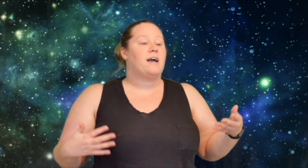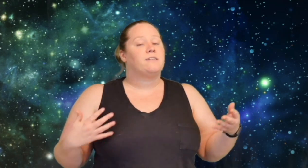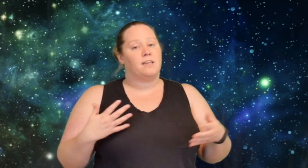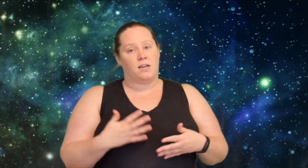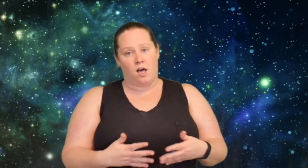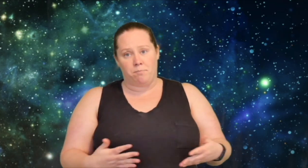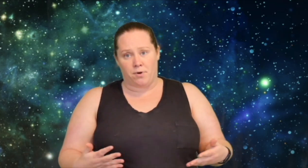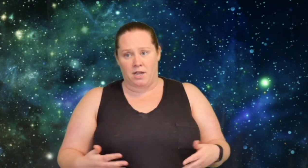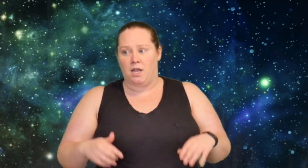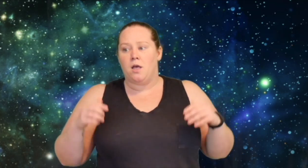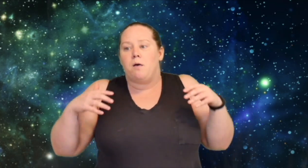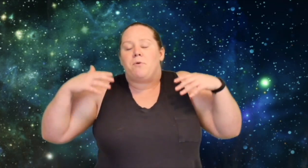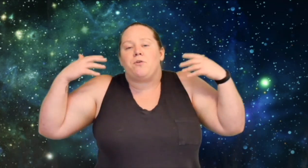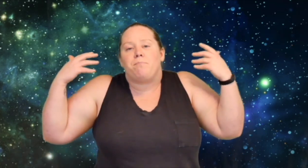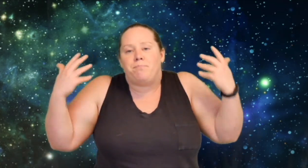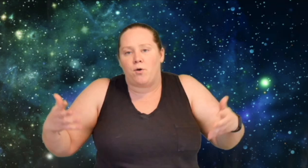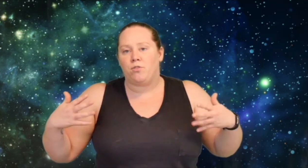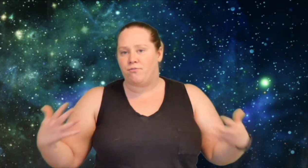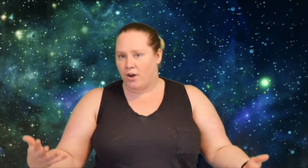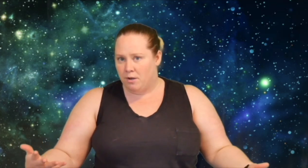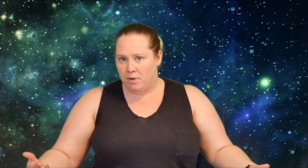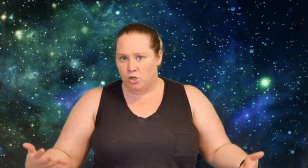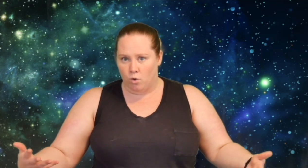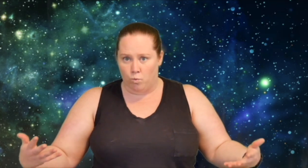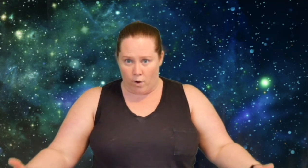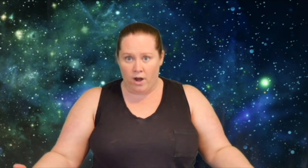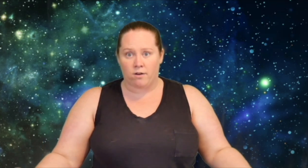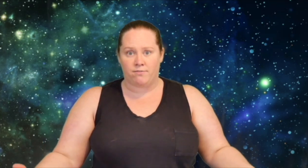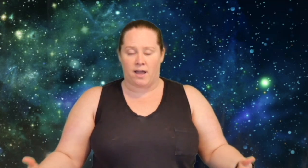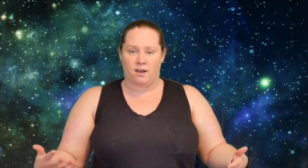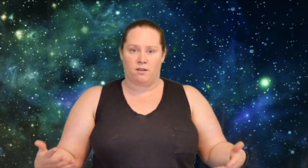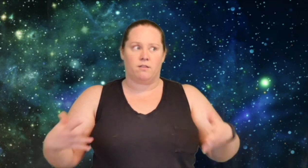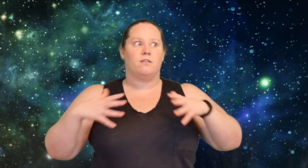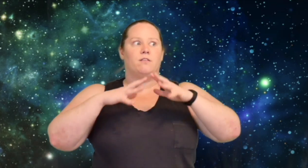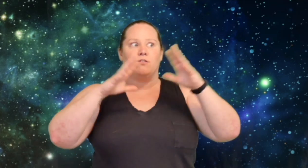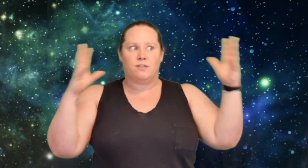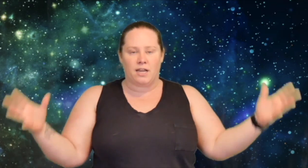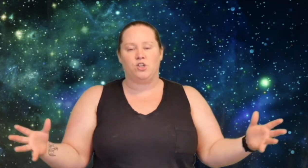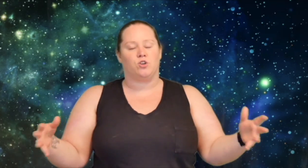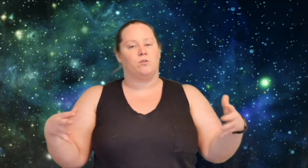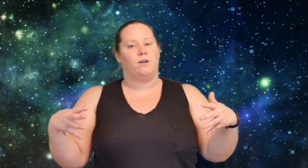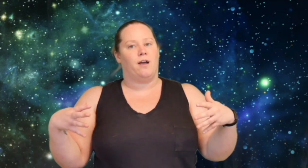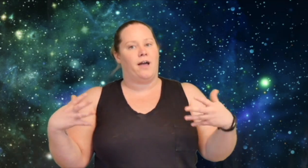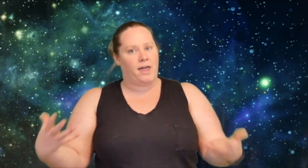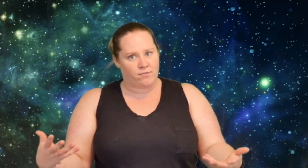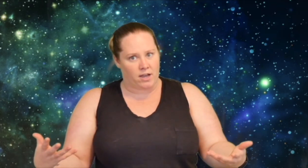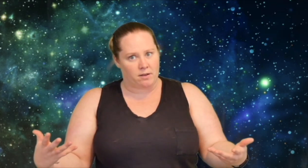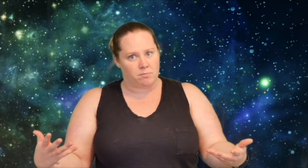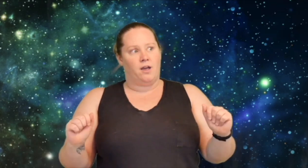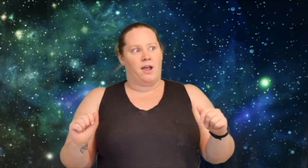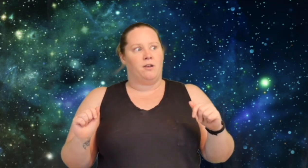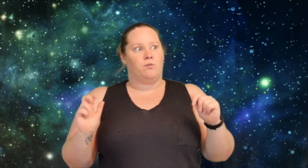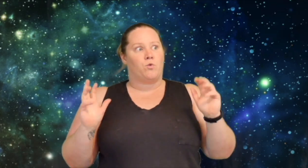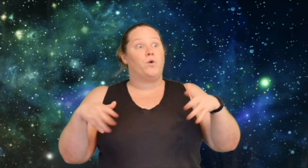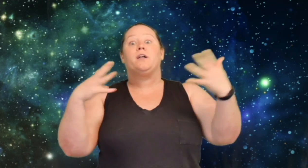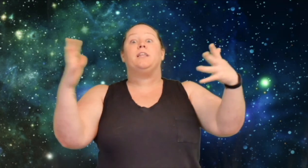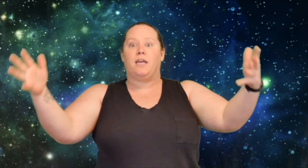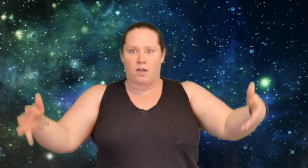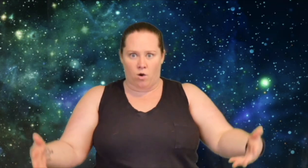and upbringing, but they're both very much aware of that nature ahead of time, and quickly or